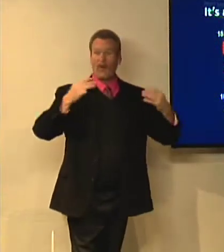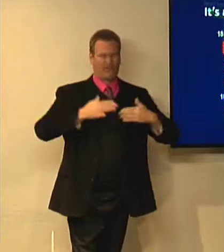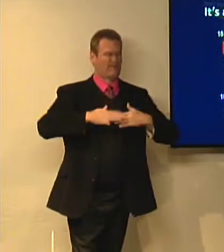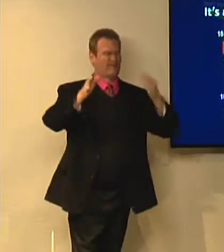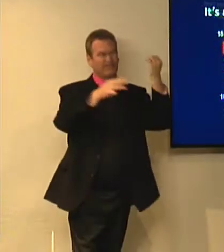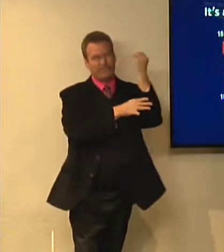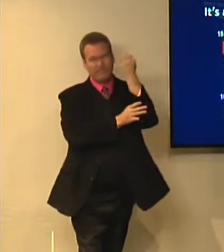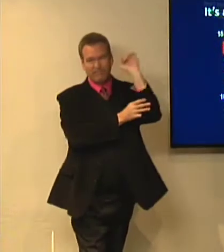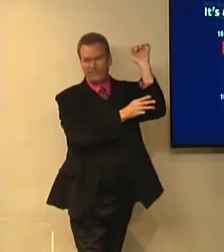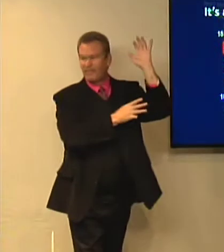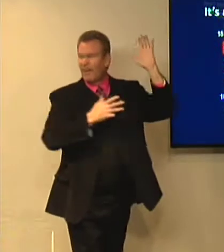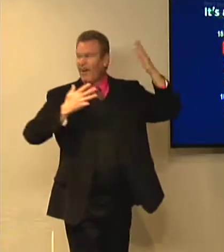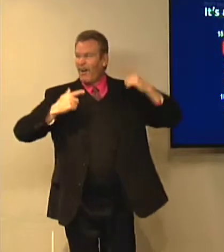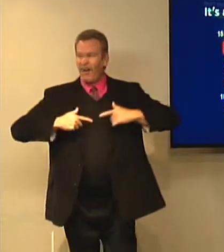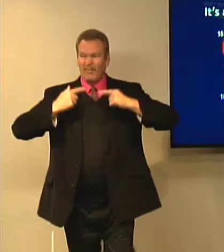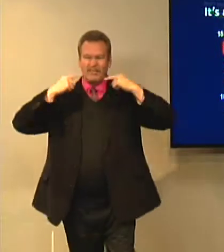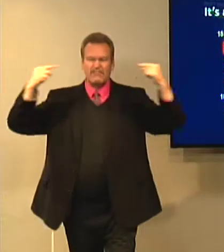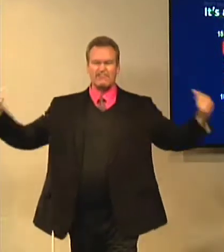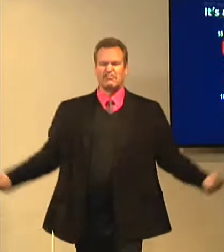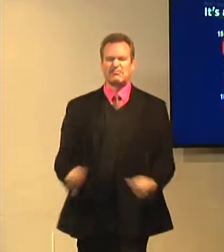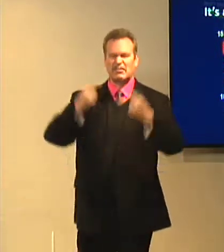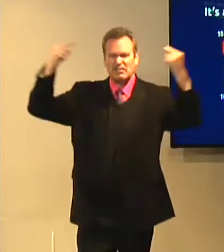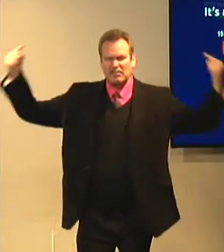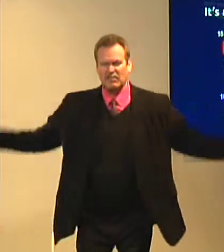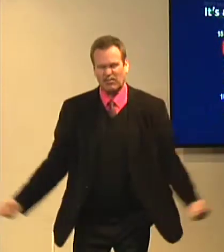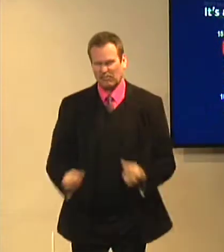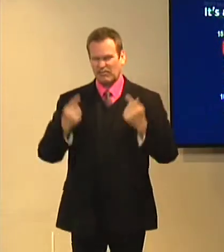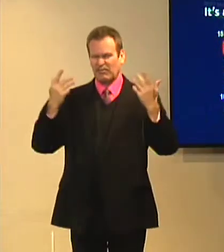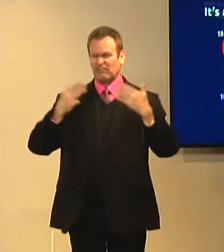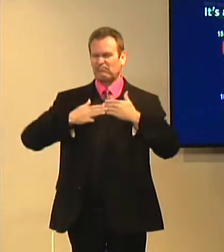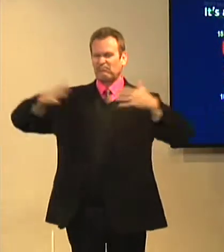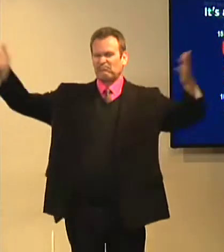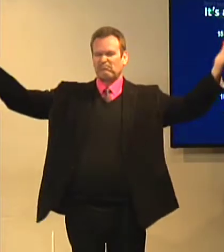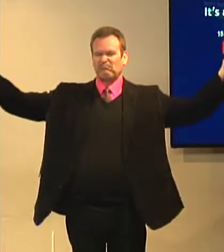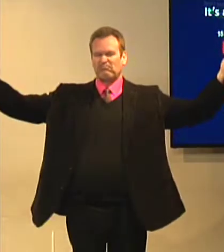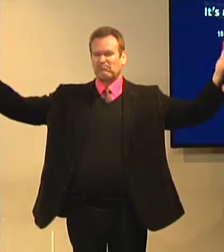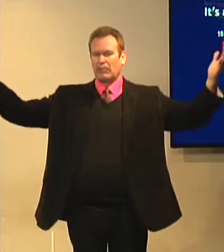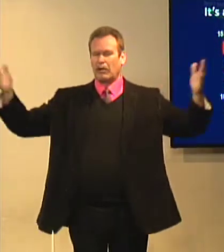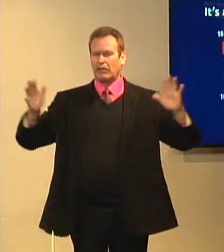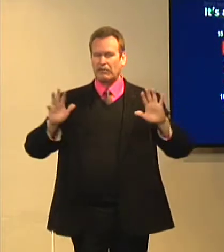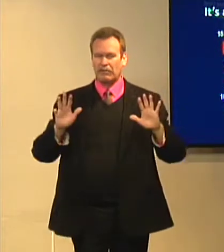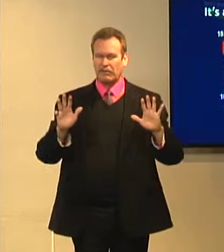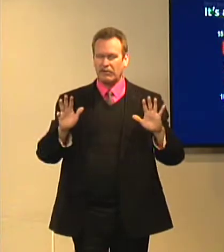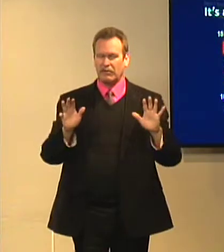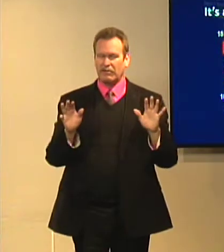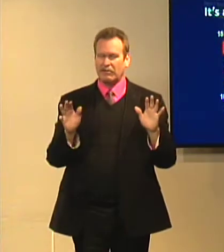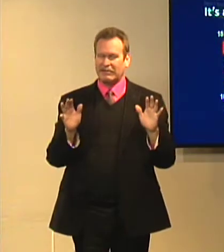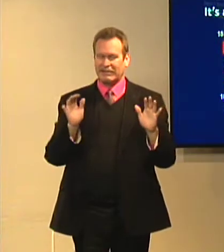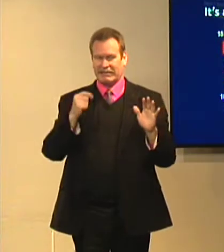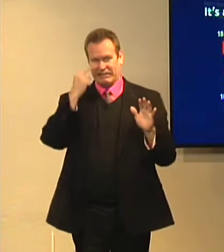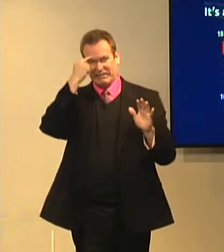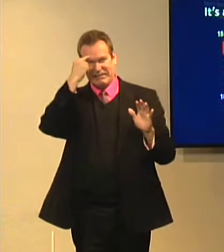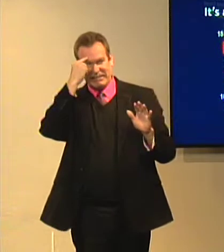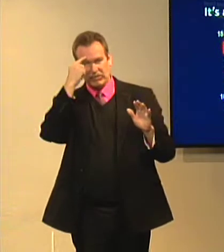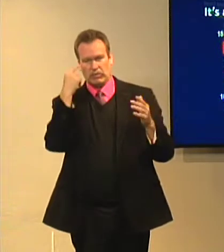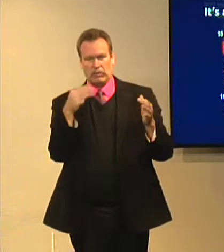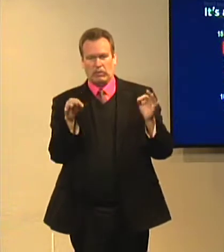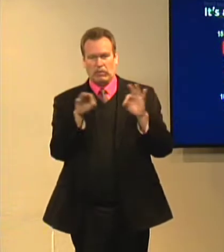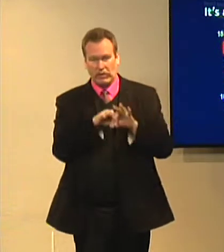So Paul is just like, you might as well just rebel and go live in sin, basically, if you don't believe in the resurrection. But Paul wants us to consider,